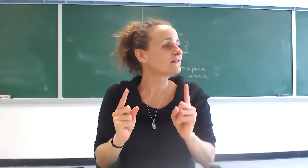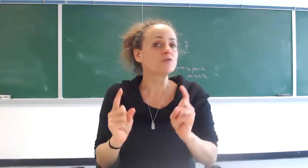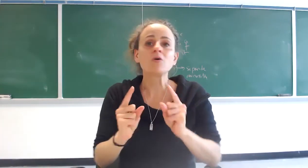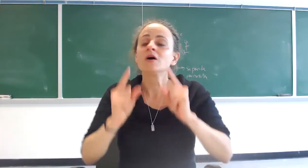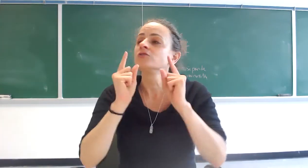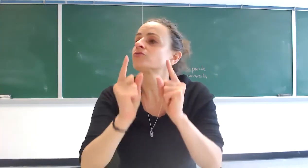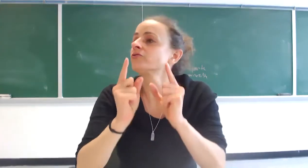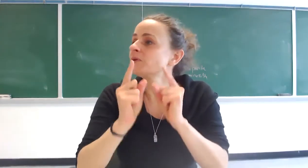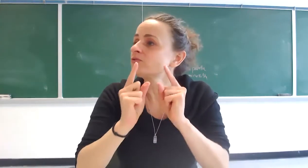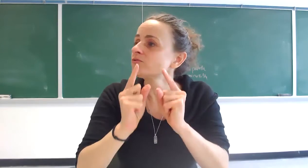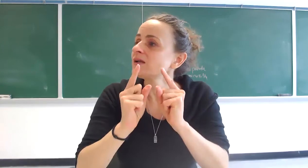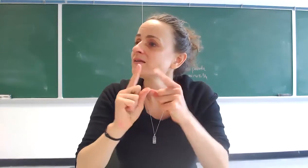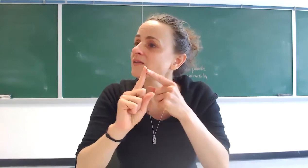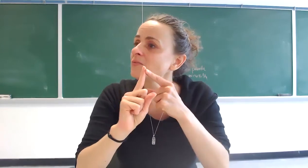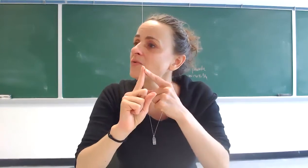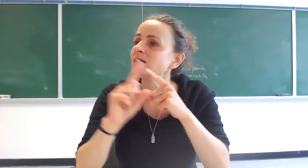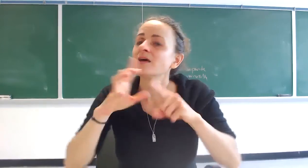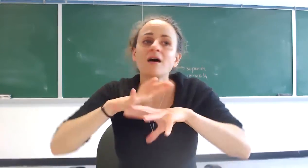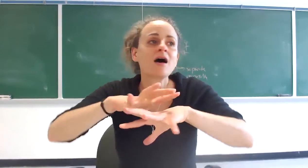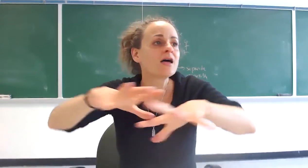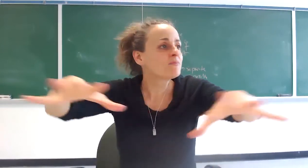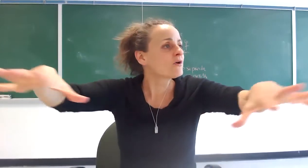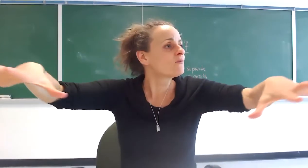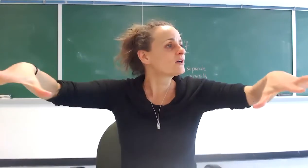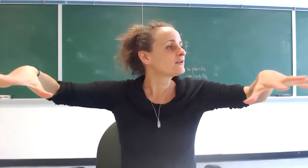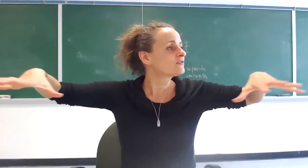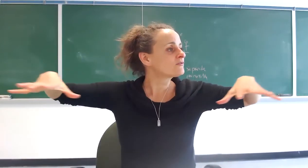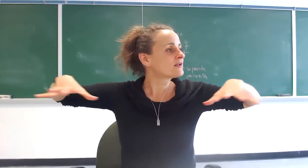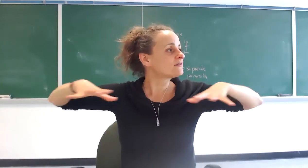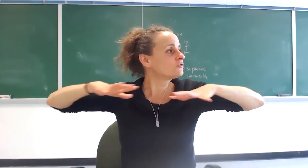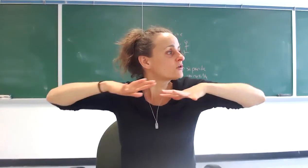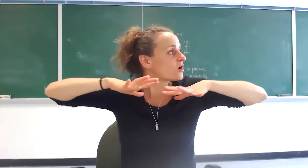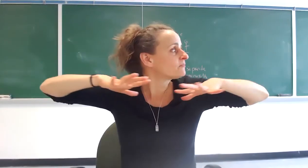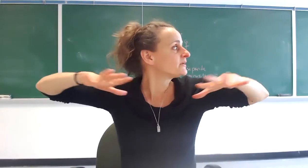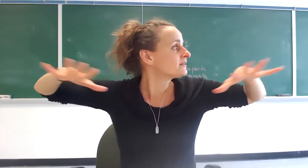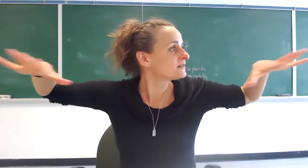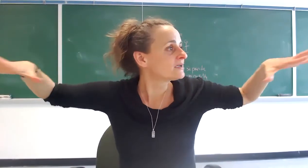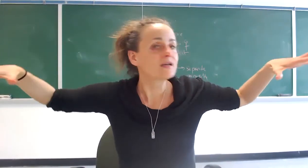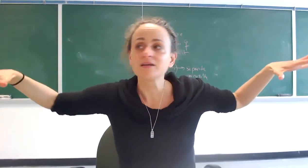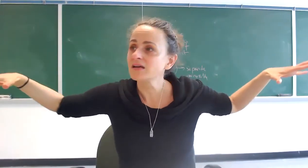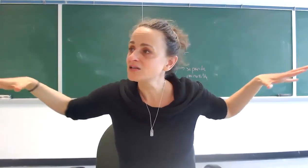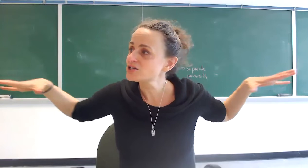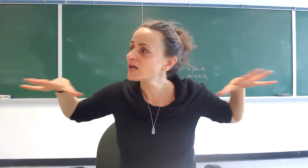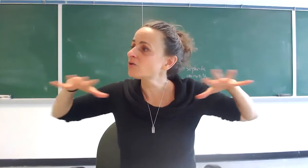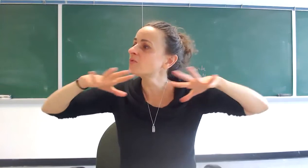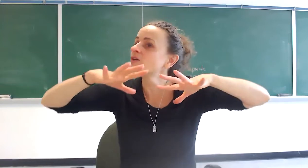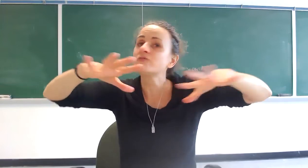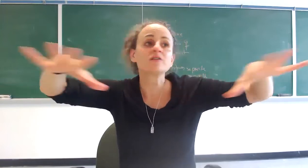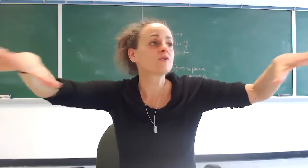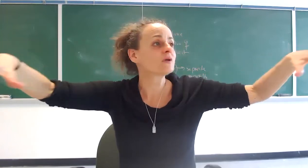say no true spirituality is number one a hyper awareness of reality you are completely engaged and aware of what is going